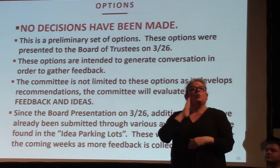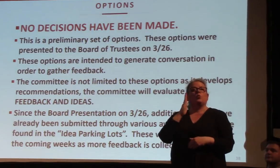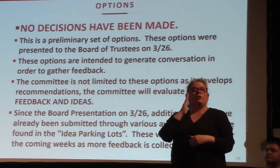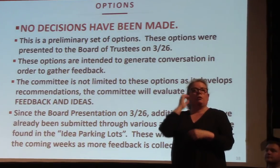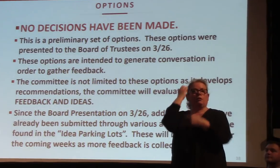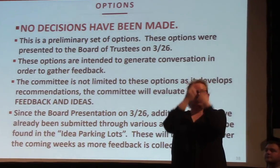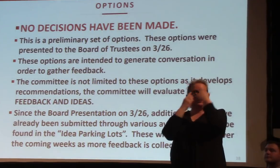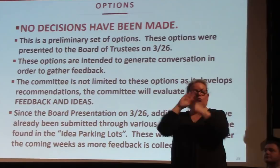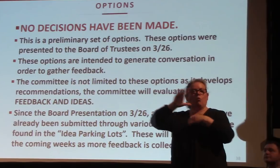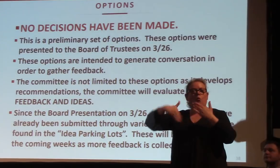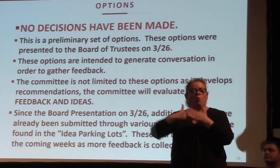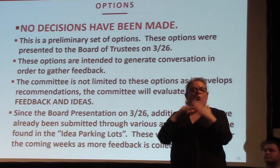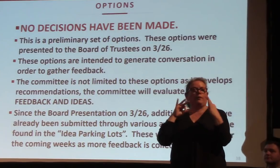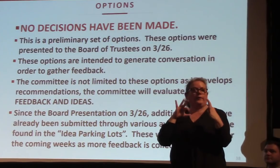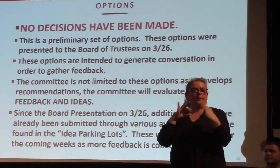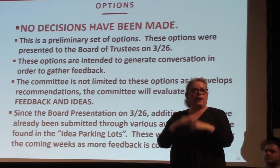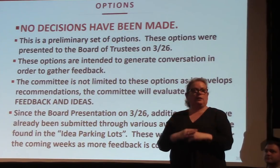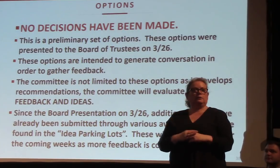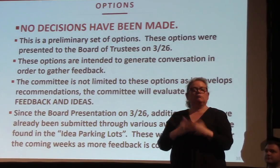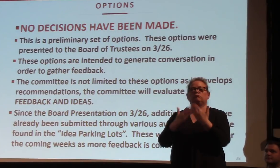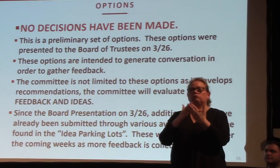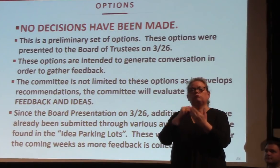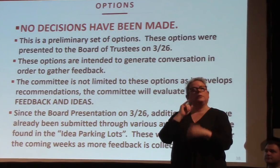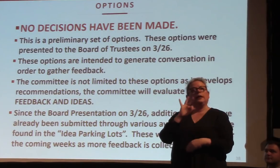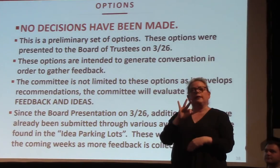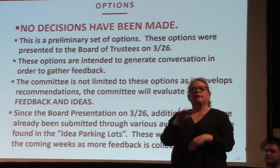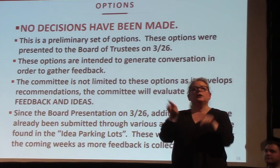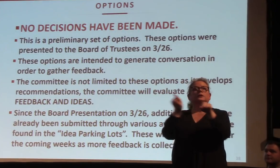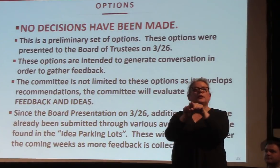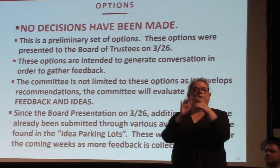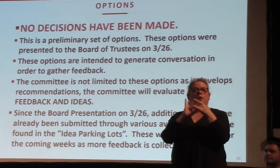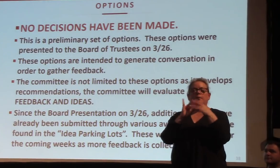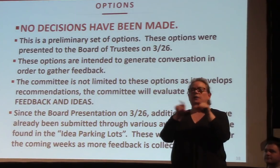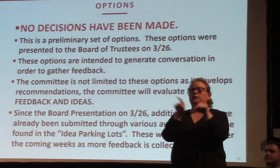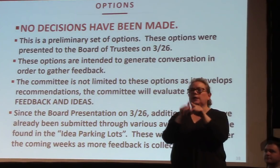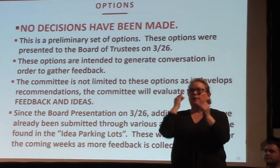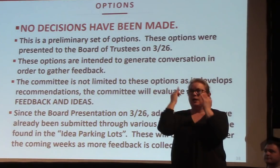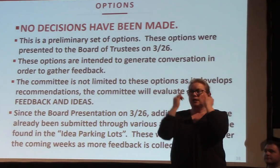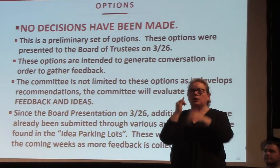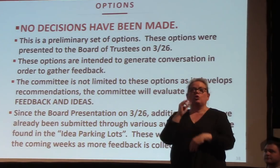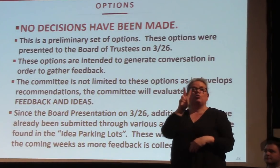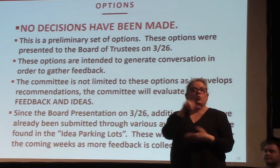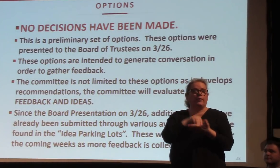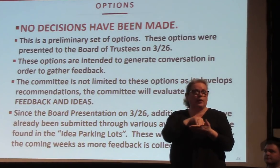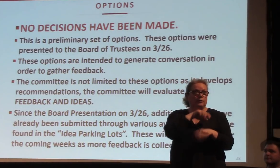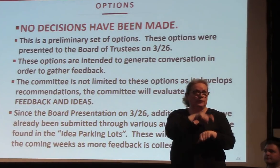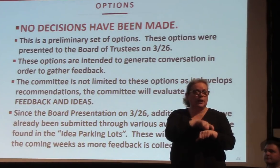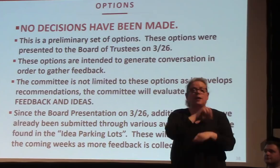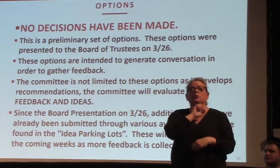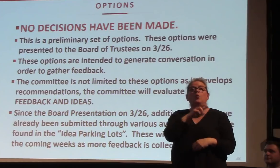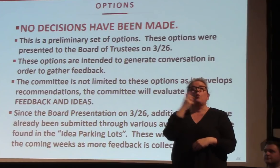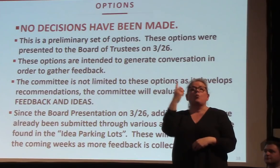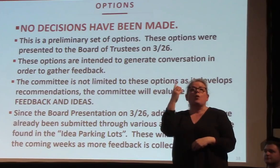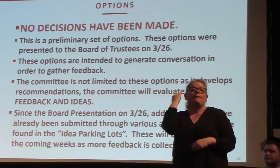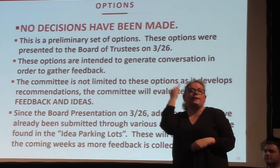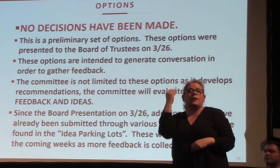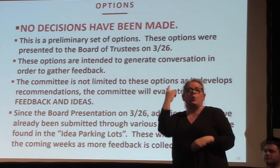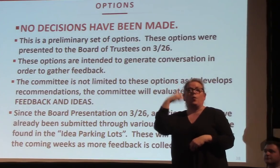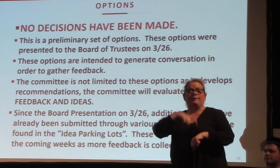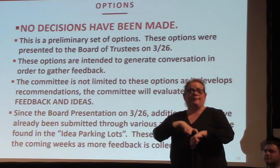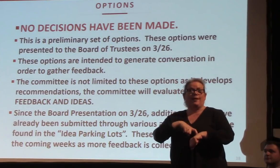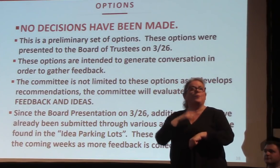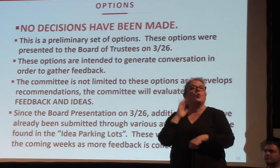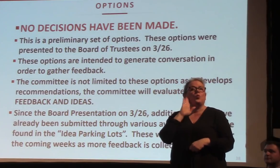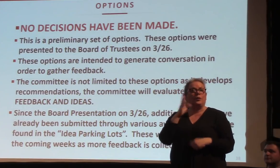whether they have the same comment or same idea 2,000 times or one idea one time, they're going to be looking at all that kind of through the same lens.